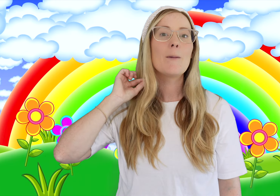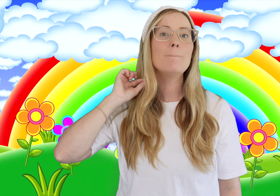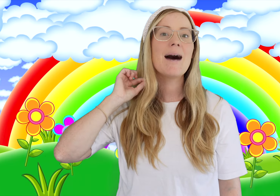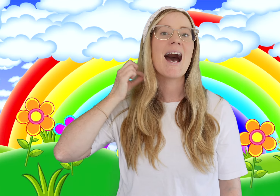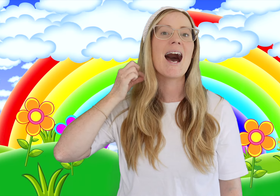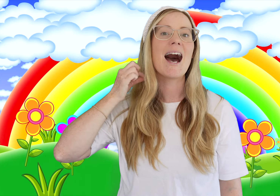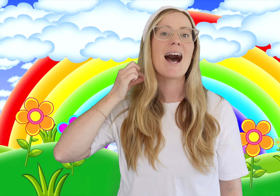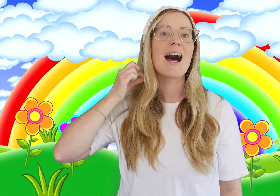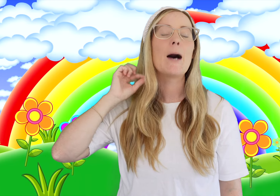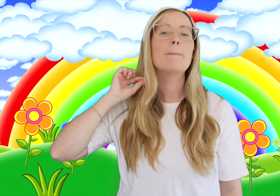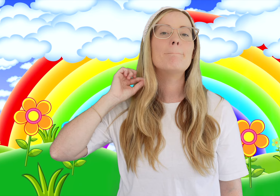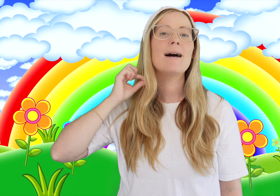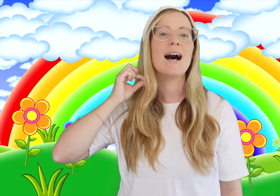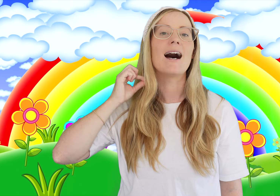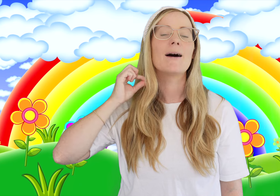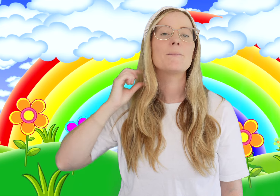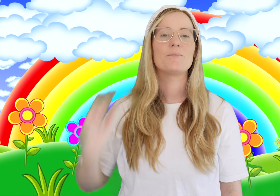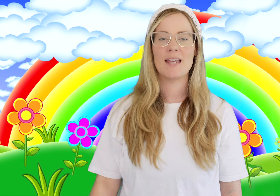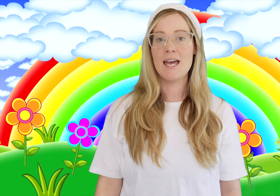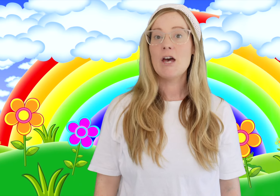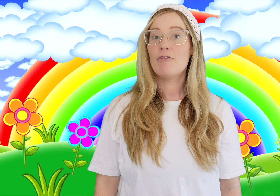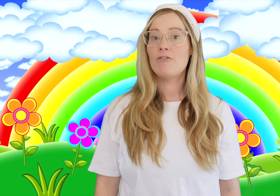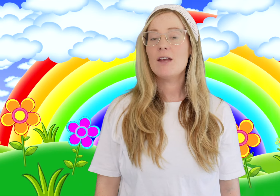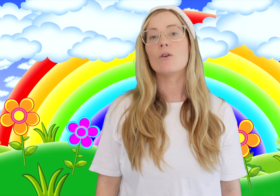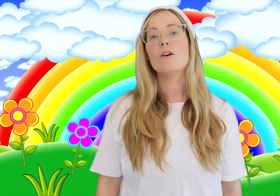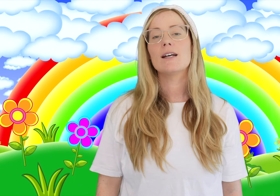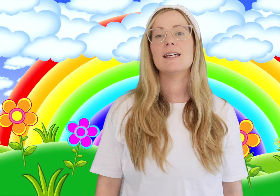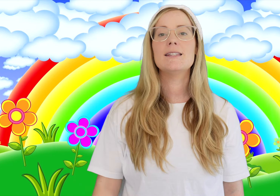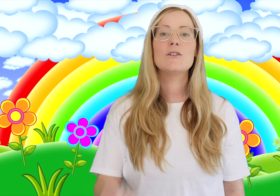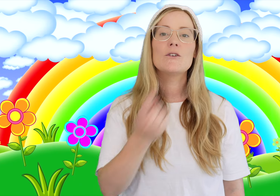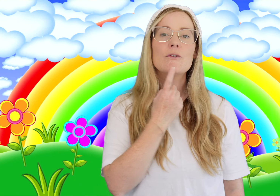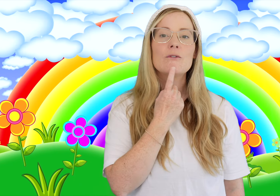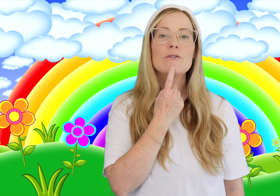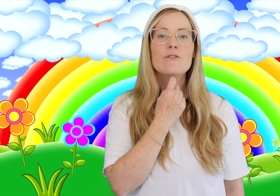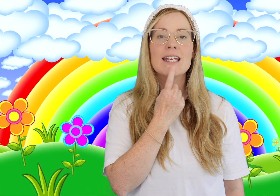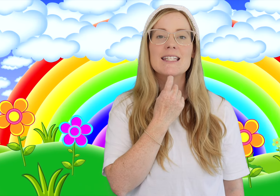Mā. Mā. Whero is red.